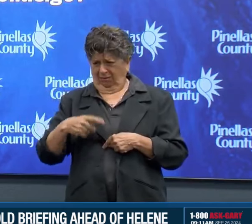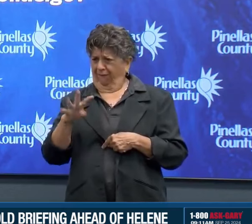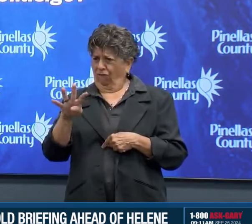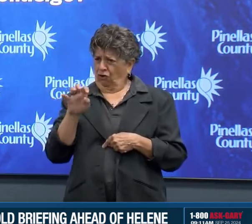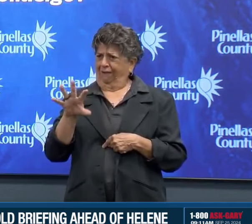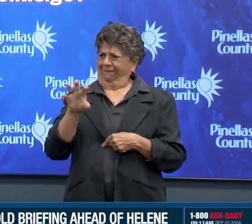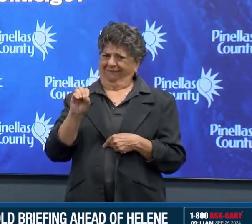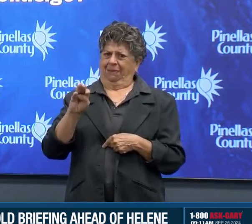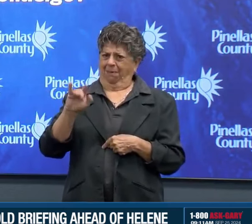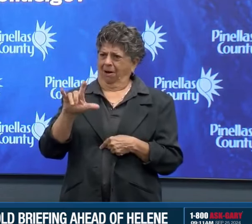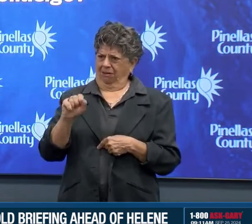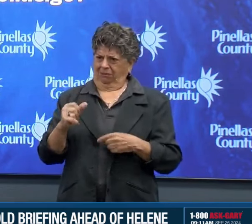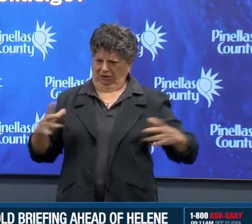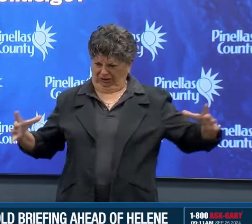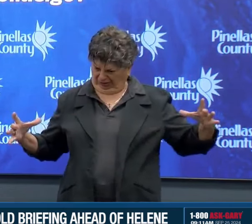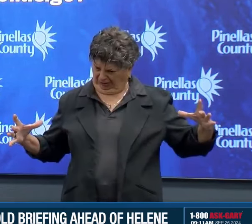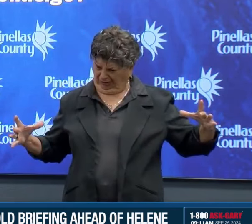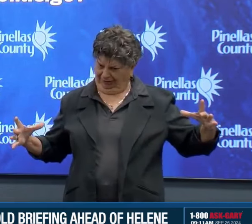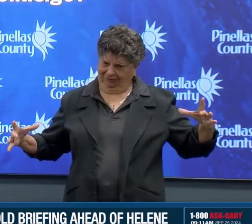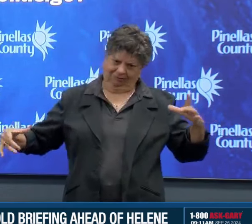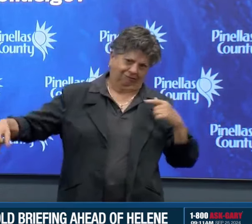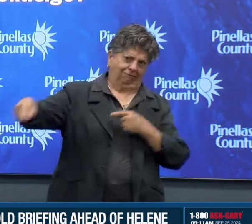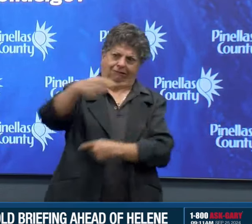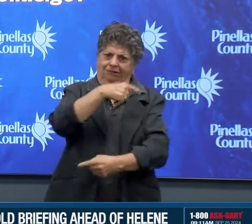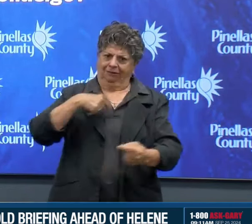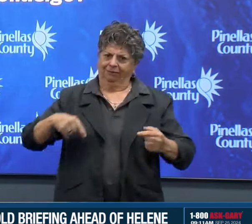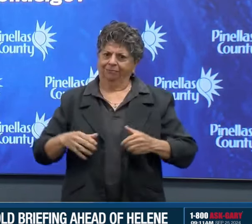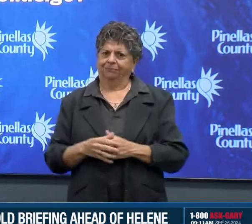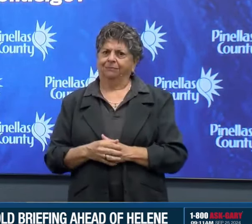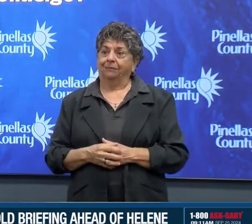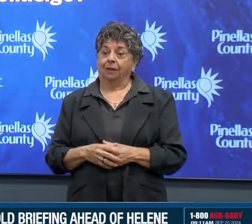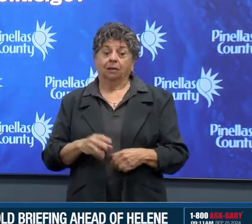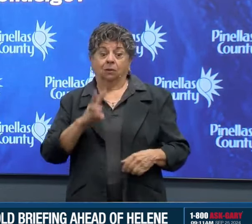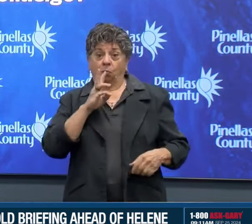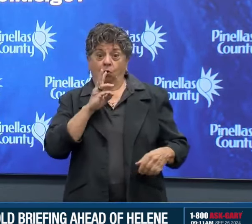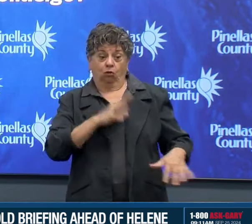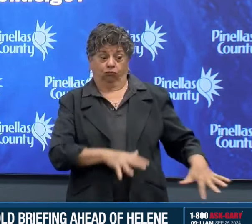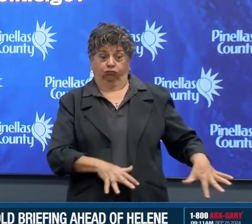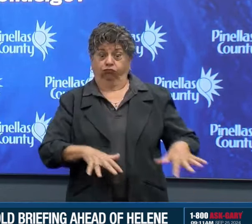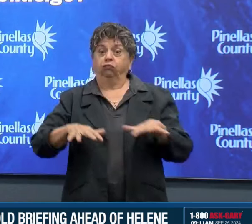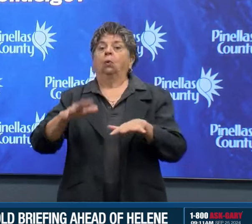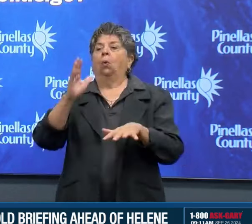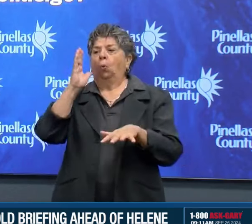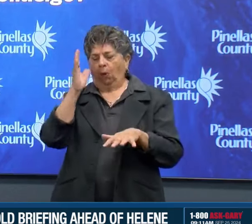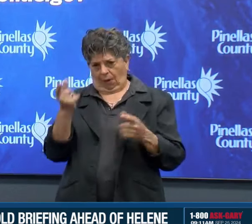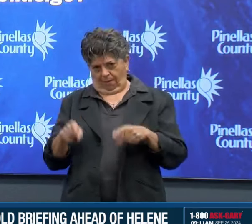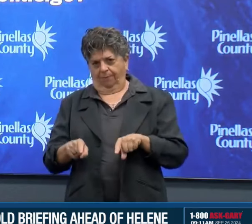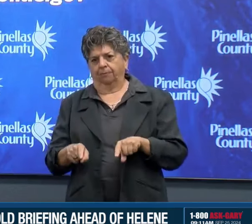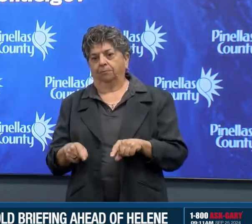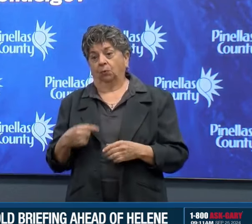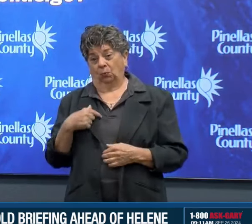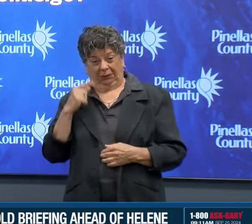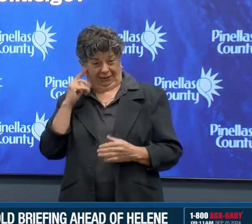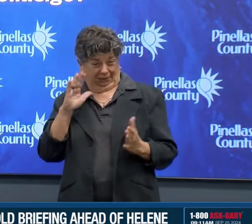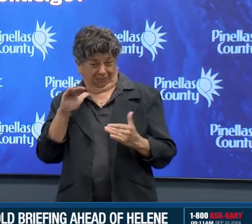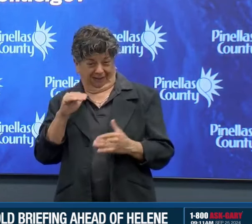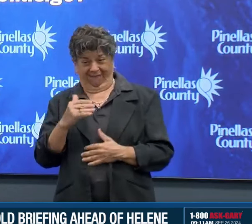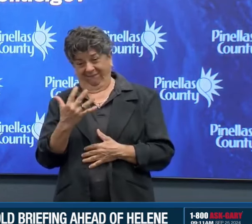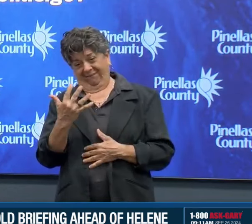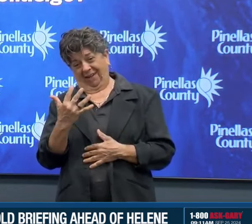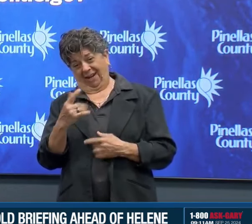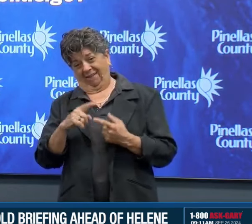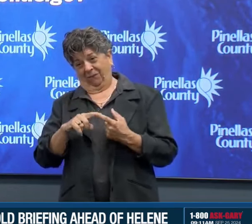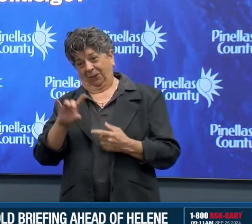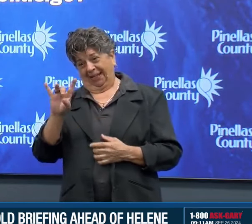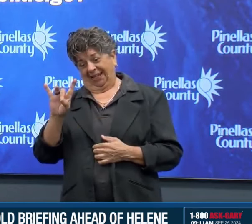impacts. We're going to feel the impacts of storm surge. The storm surge is projected to be five to eight feet. Two years ago